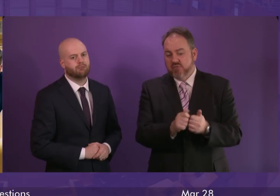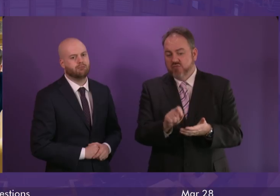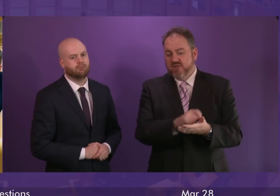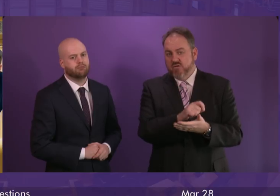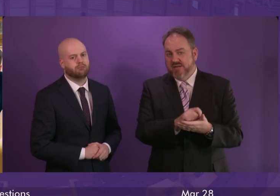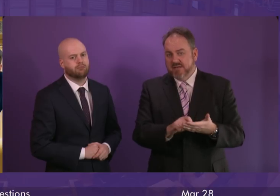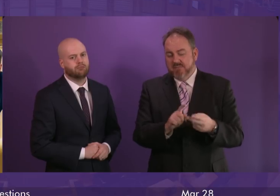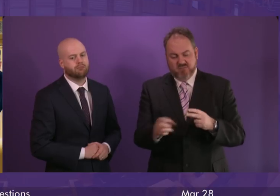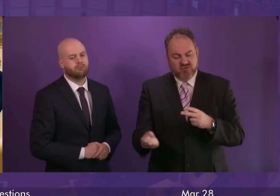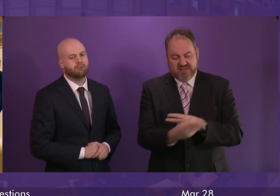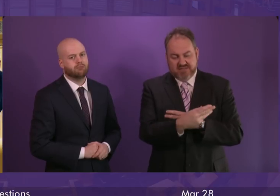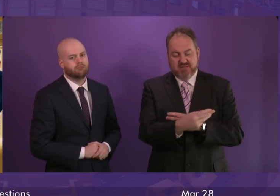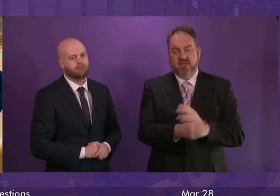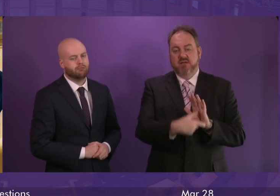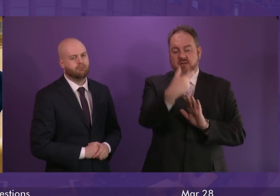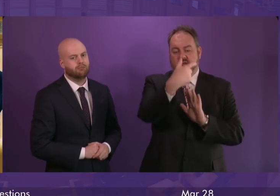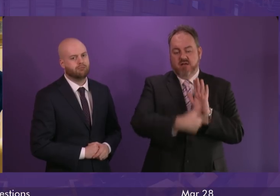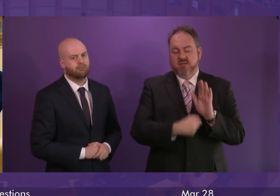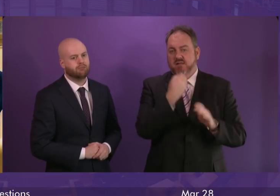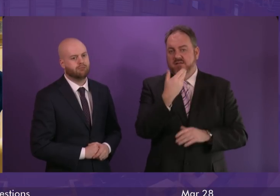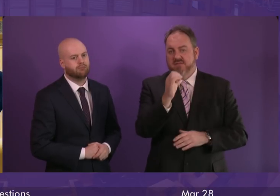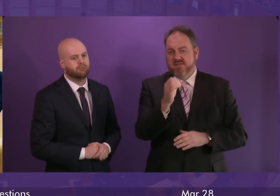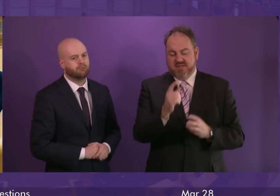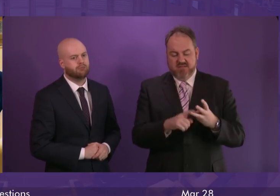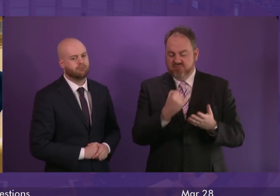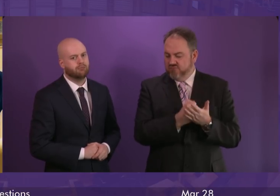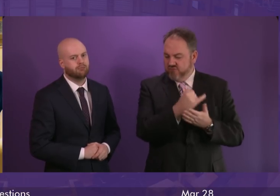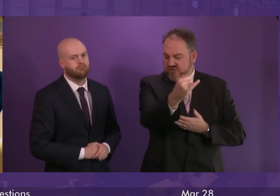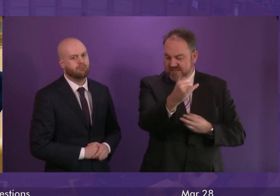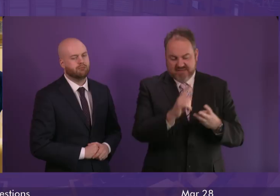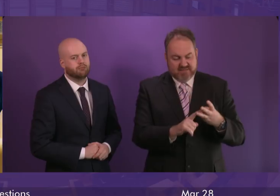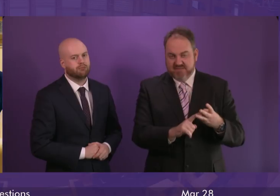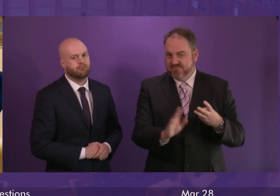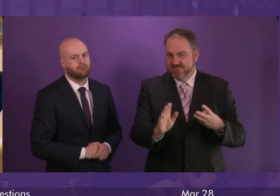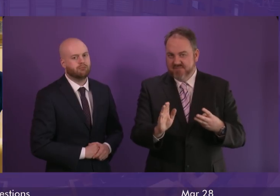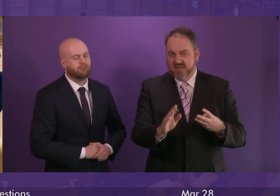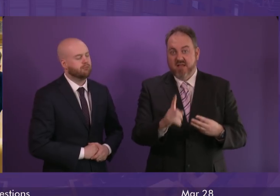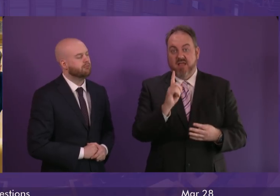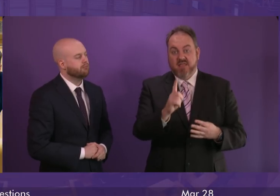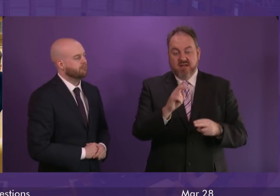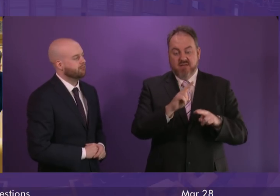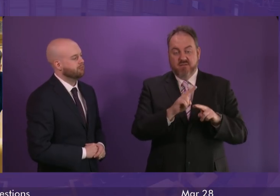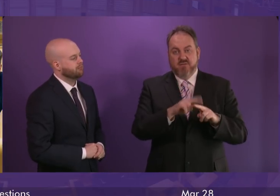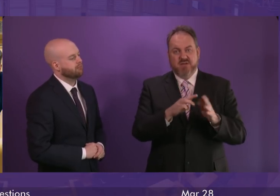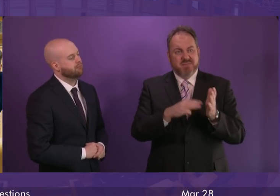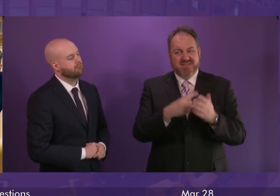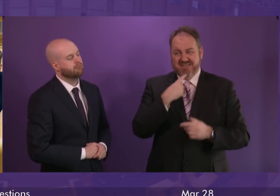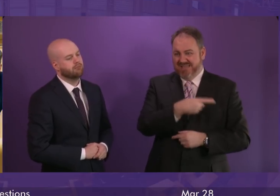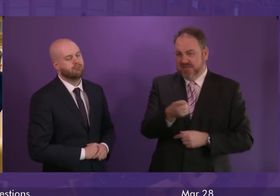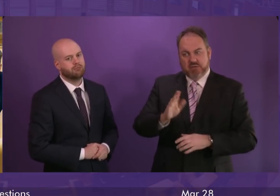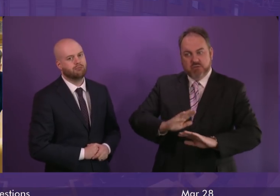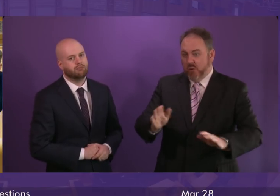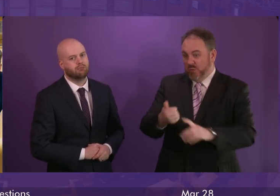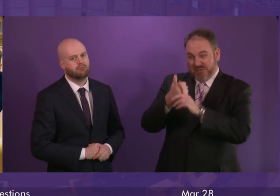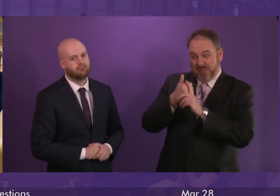revoking Article 50 was rejected. Yesterday, it came to the crunch, the First Minister whipped her MPs against supporting